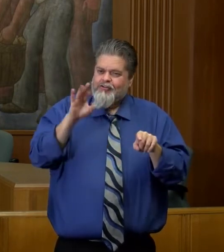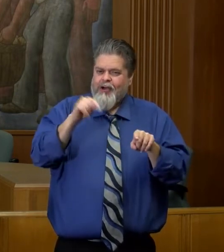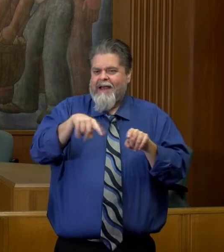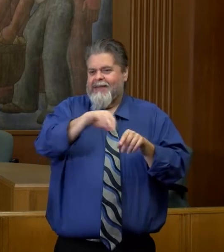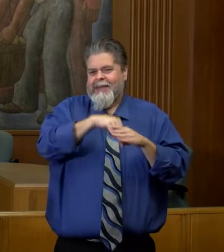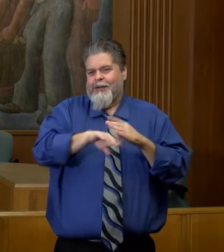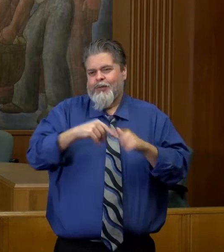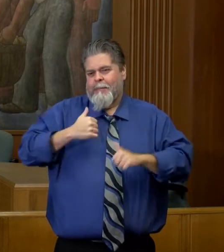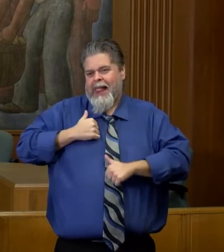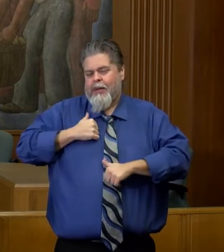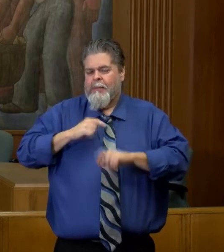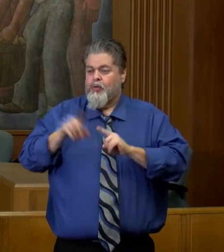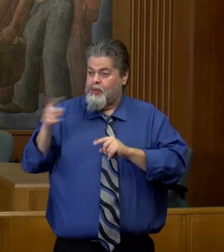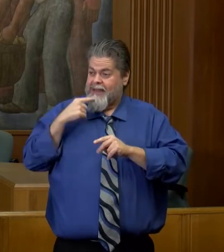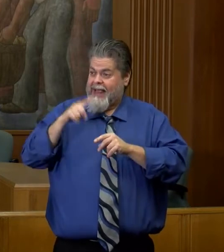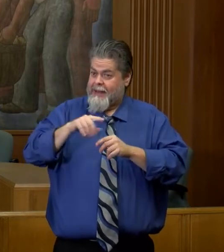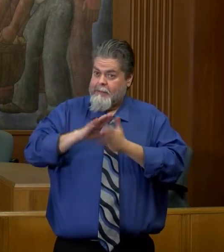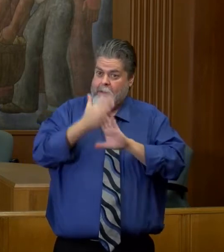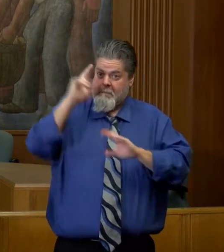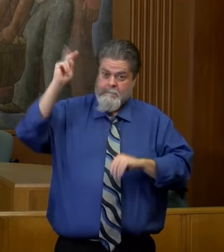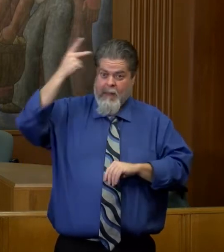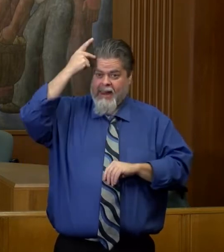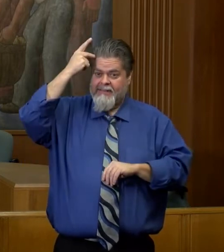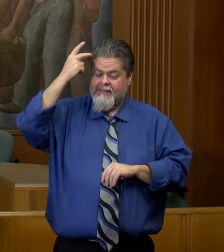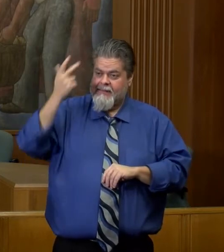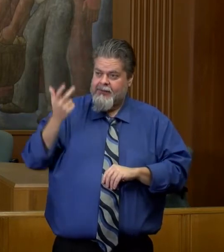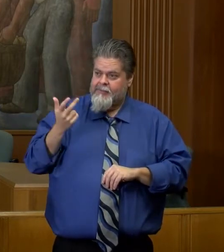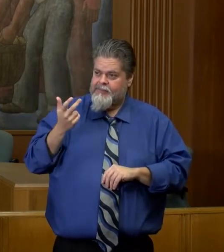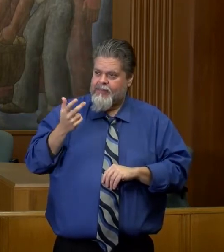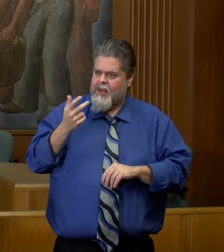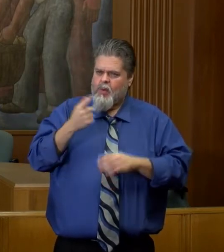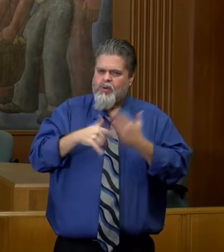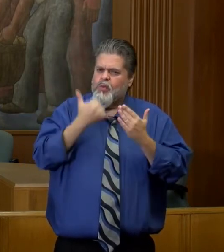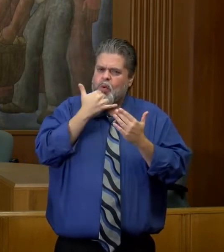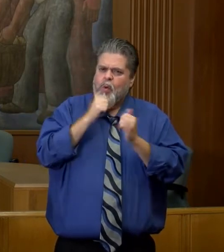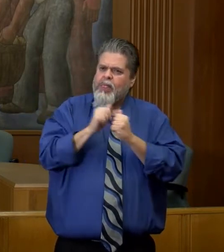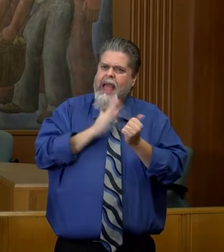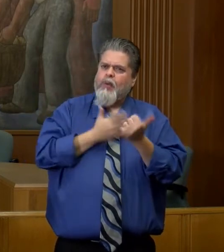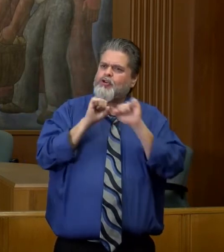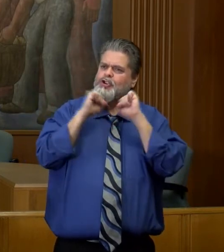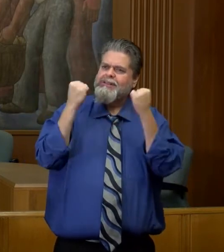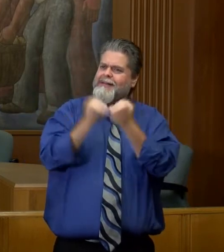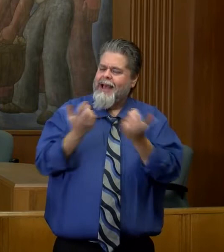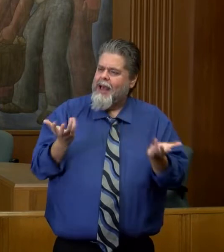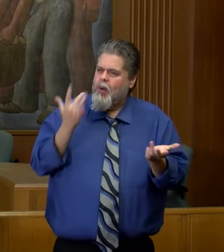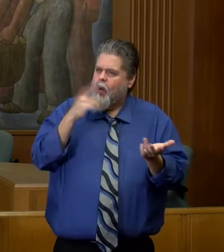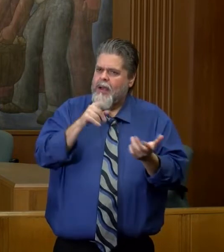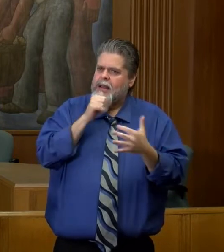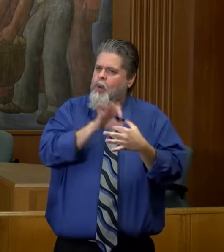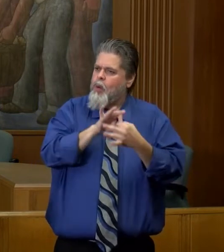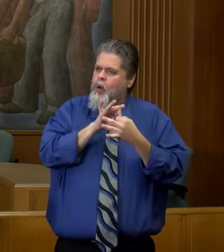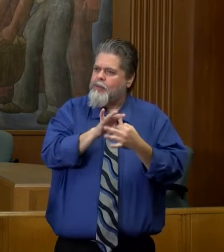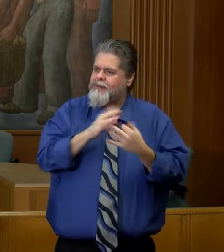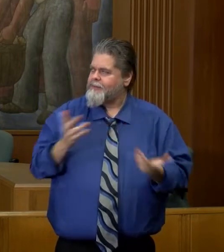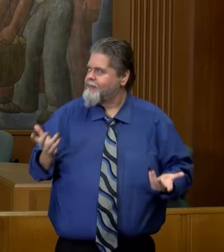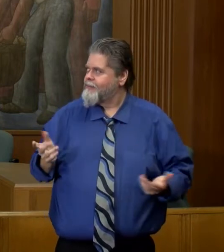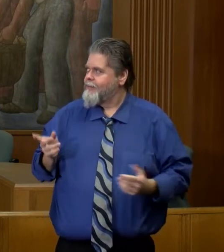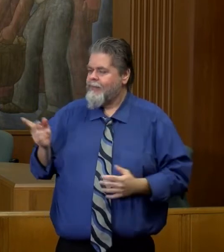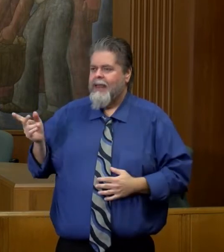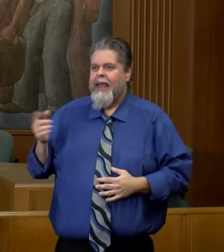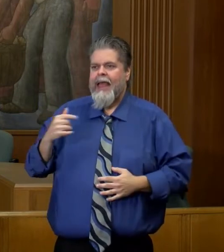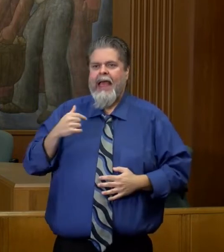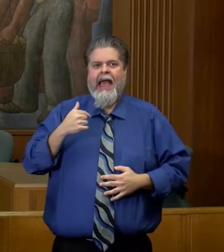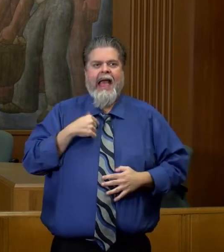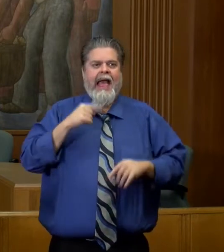besides a political thing, is this also a problem with our society? Well, I can't read that question back,